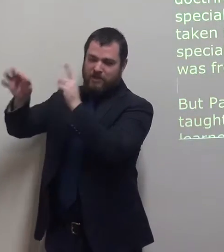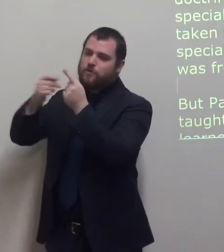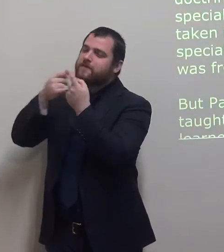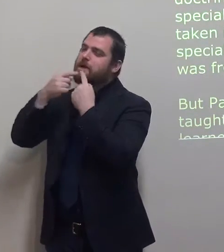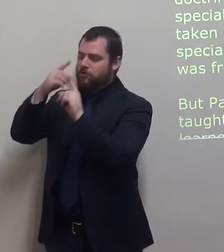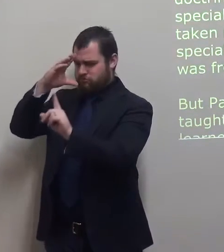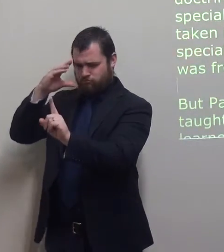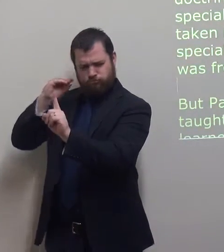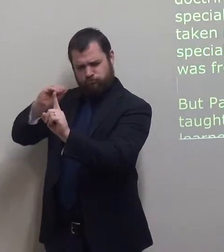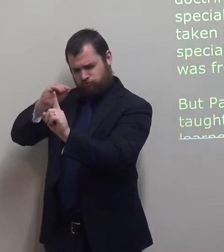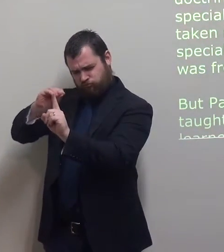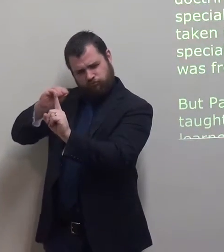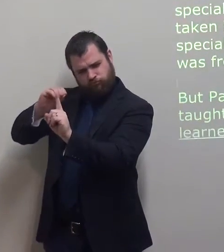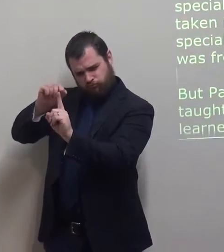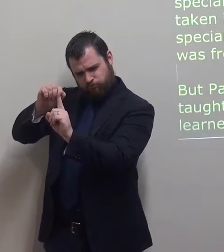all the doctrine was from God.